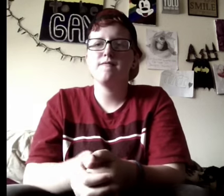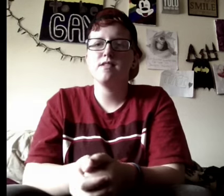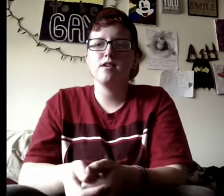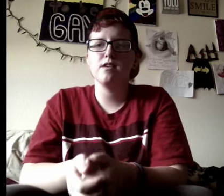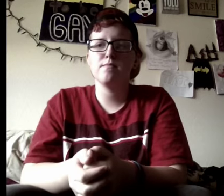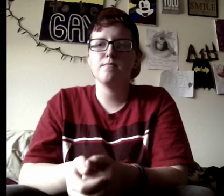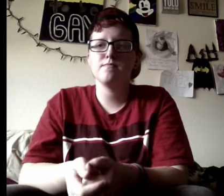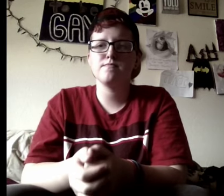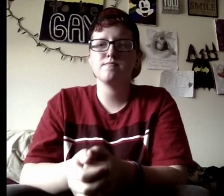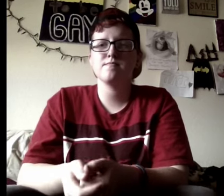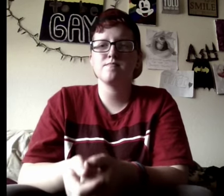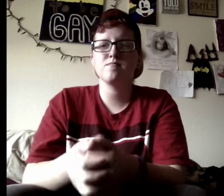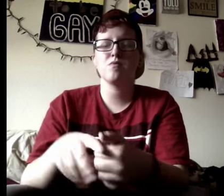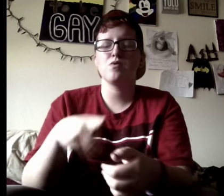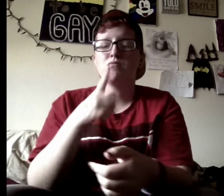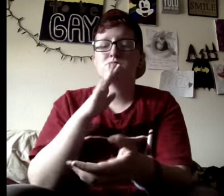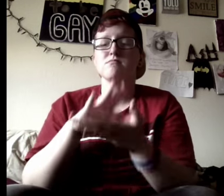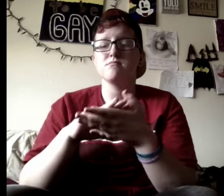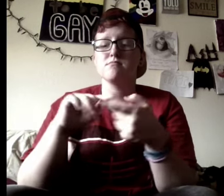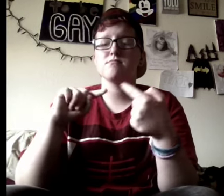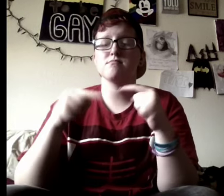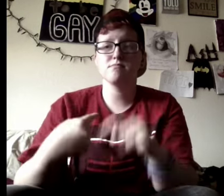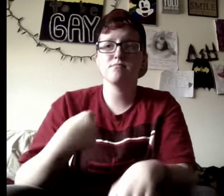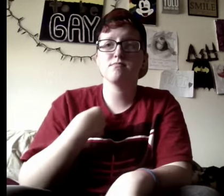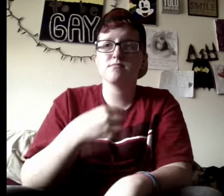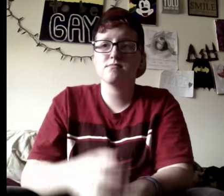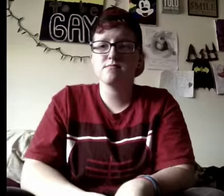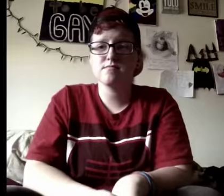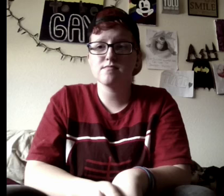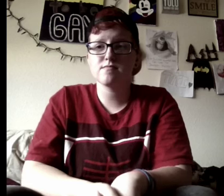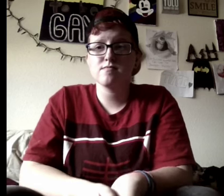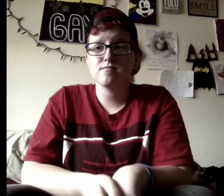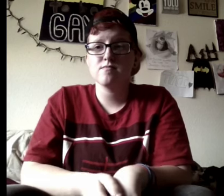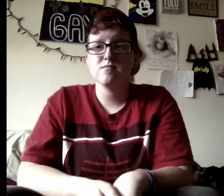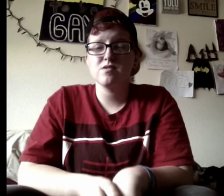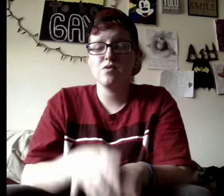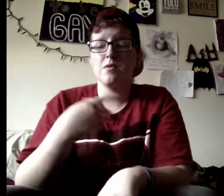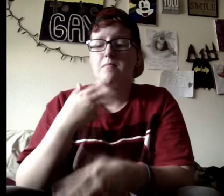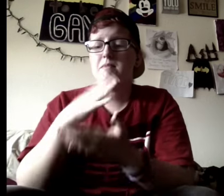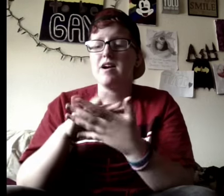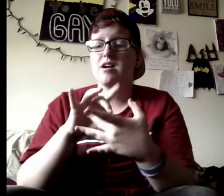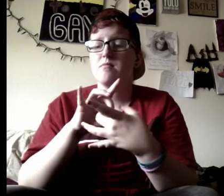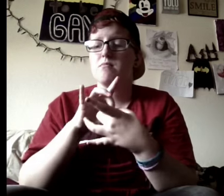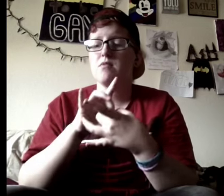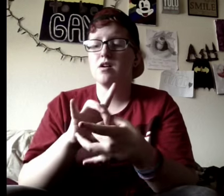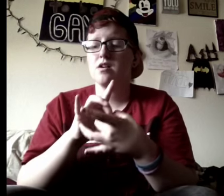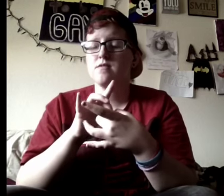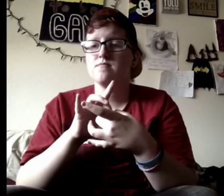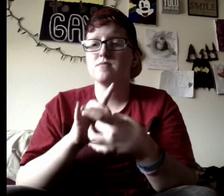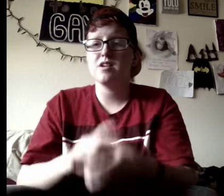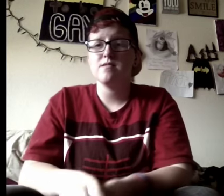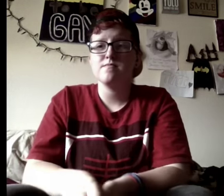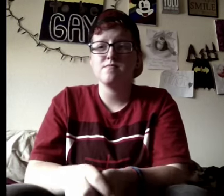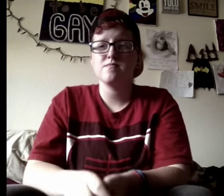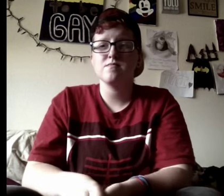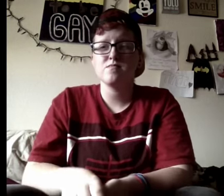them, you made a really deep cut, and baby, now we got bad life, hey! Did